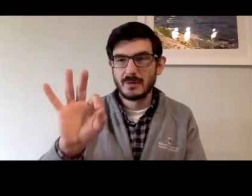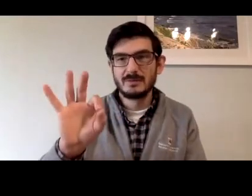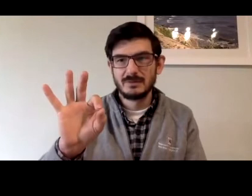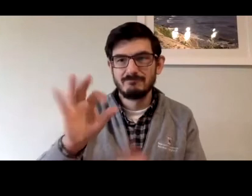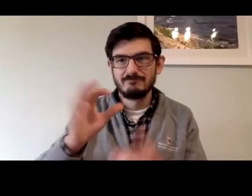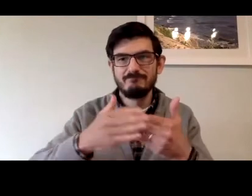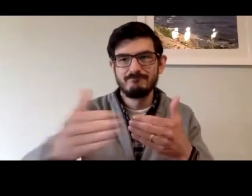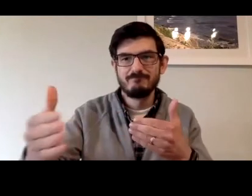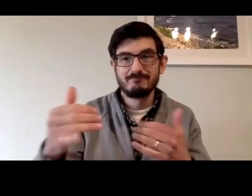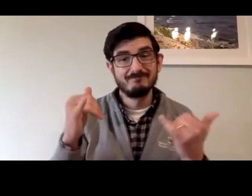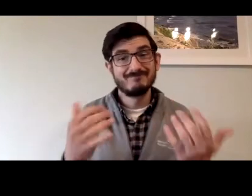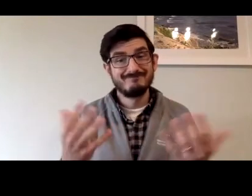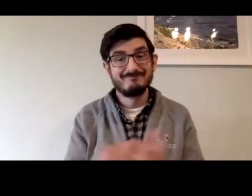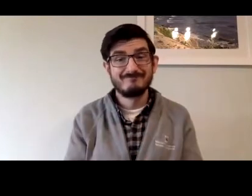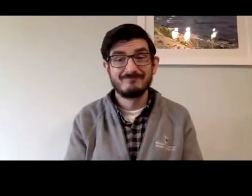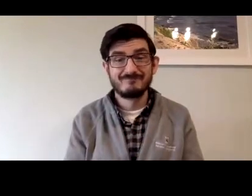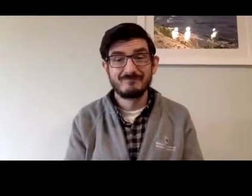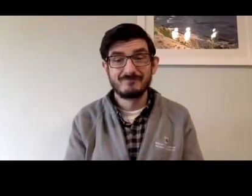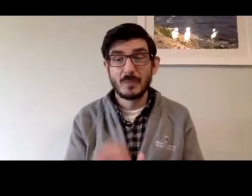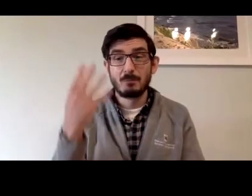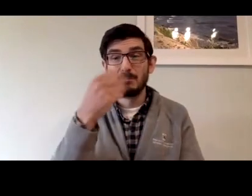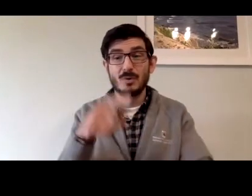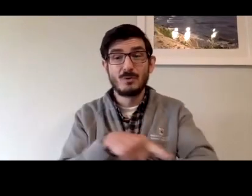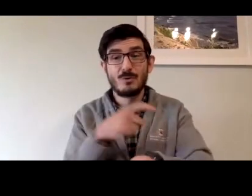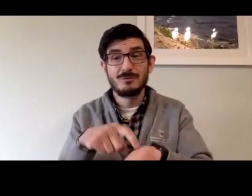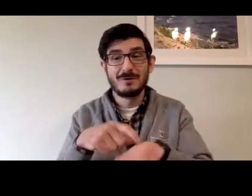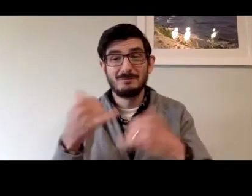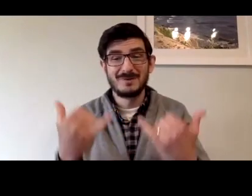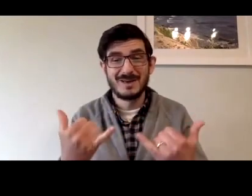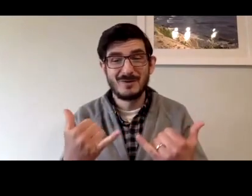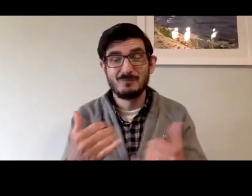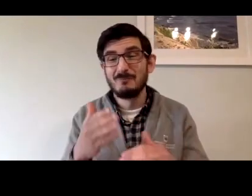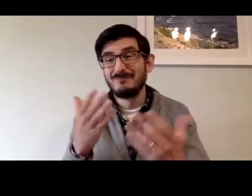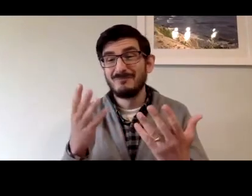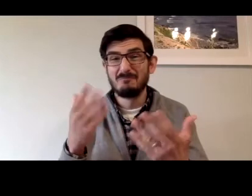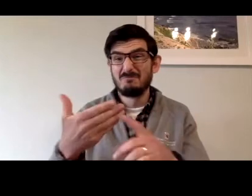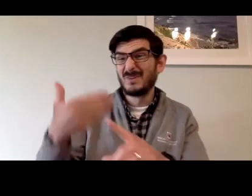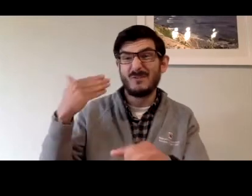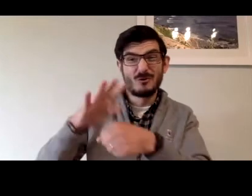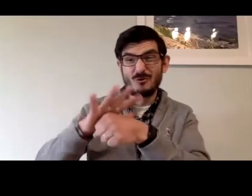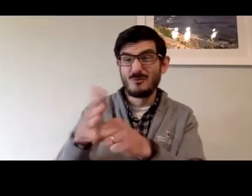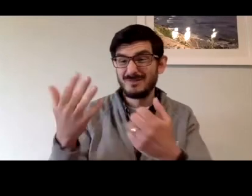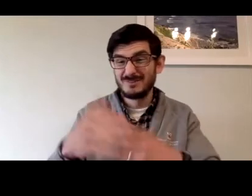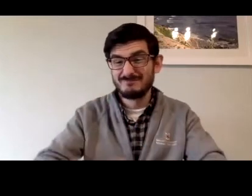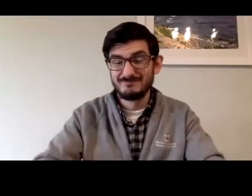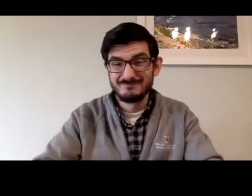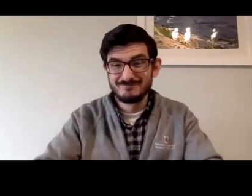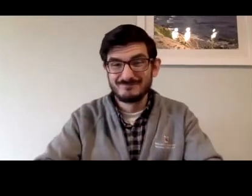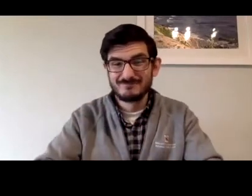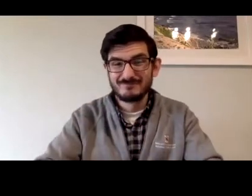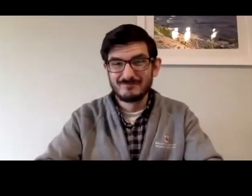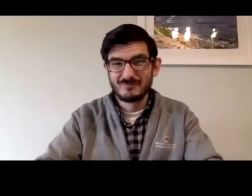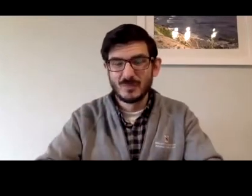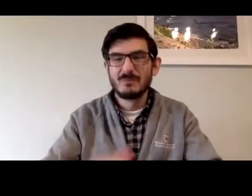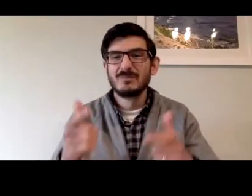after December 2019. So that was a long time coming, certainly